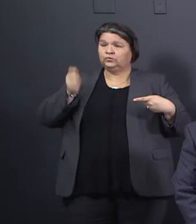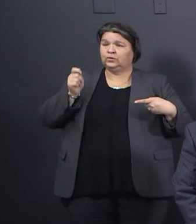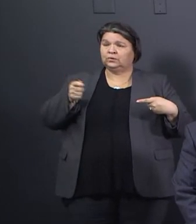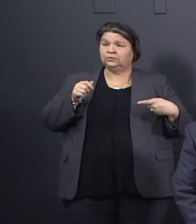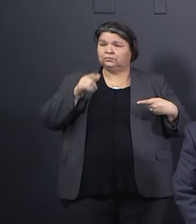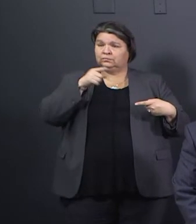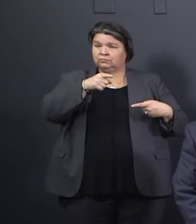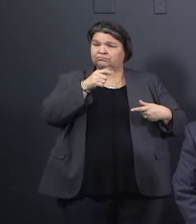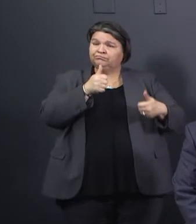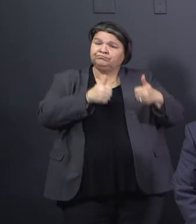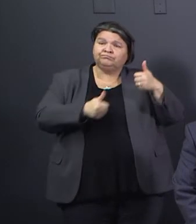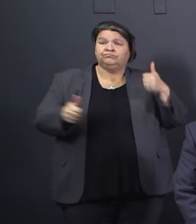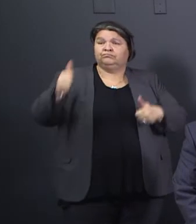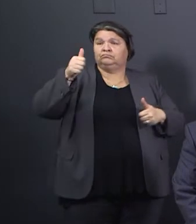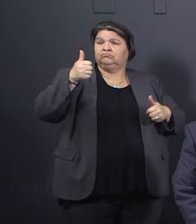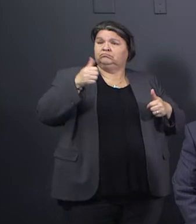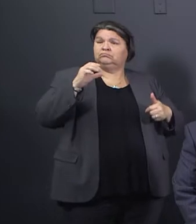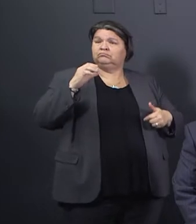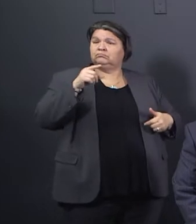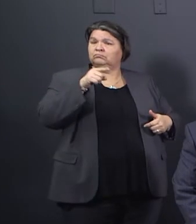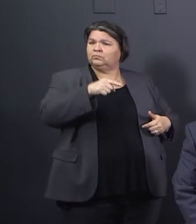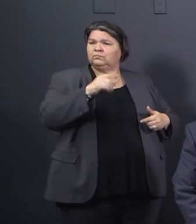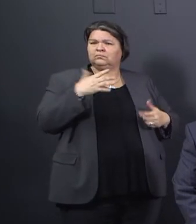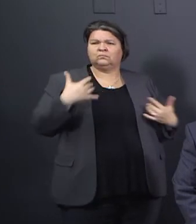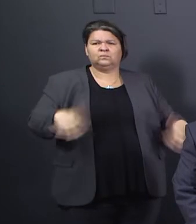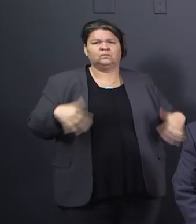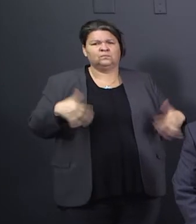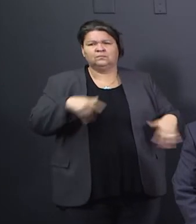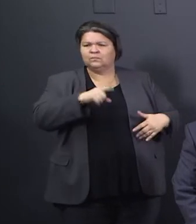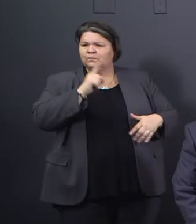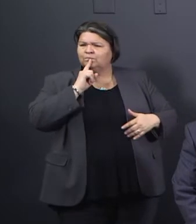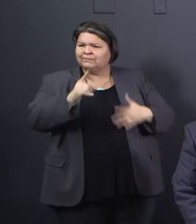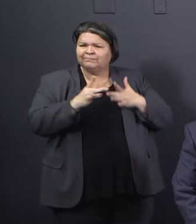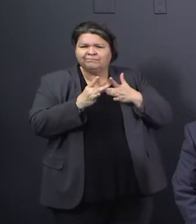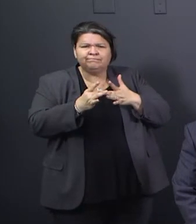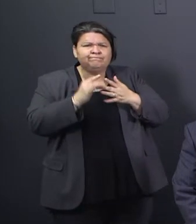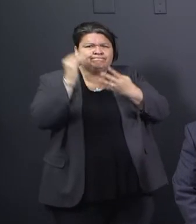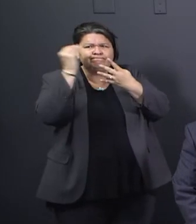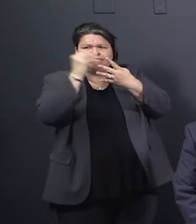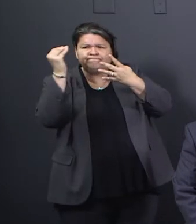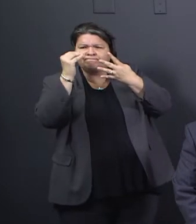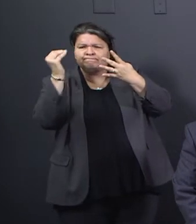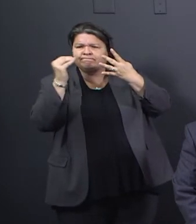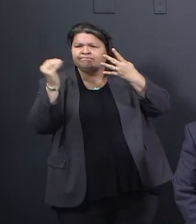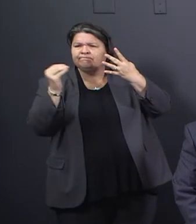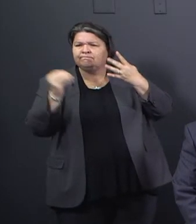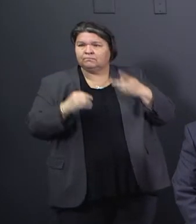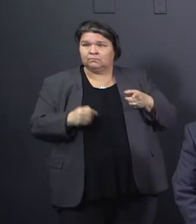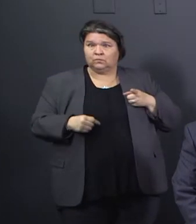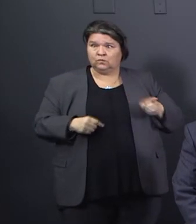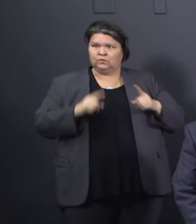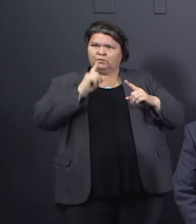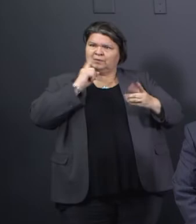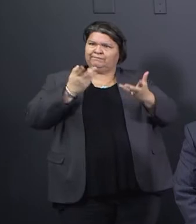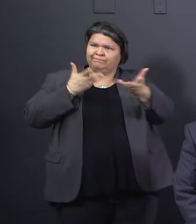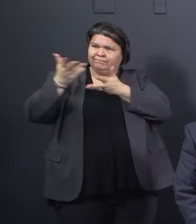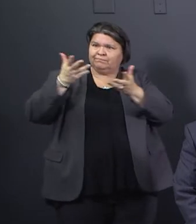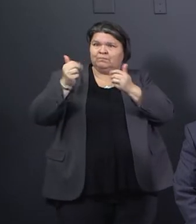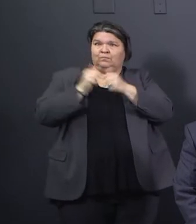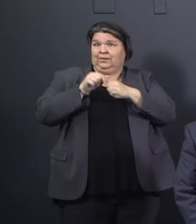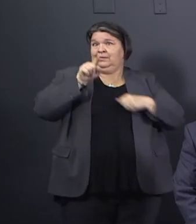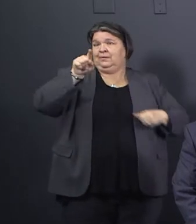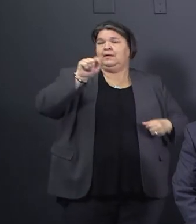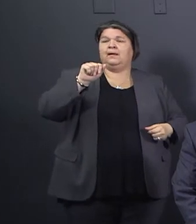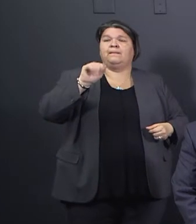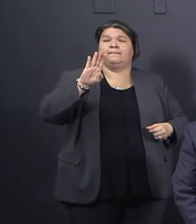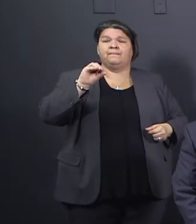been helping lead this charge, and I know you've been talking to the governor and his staff and the AG just like we have, but yesterday you had a lengthy